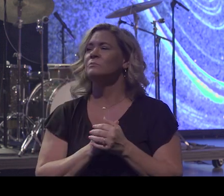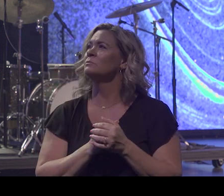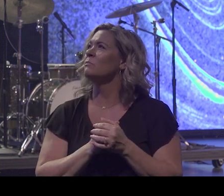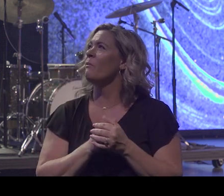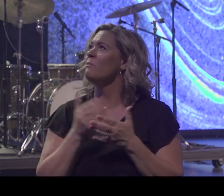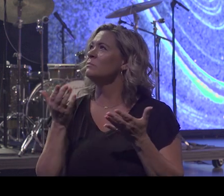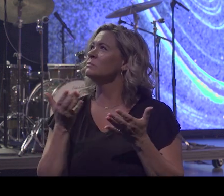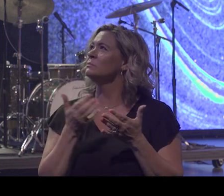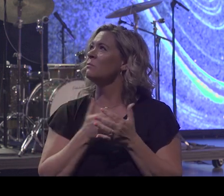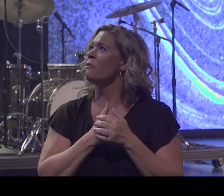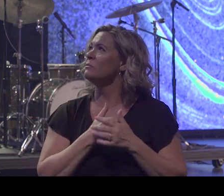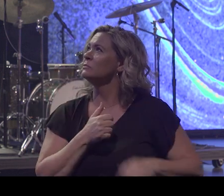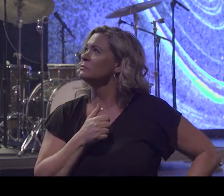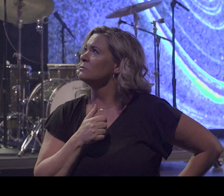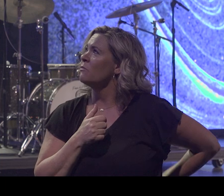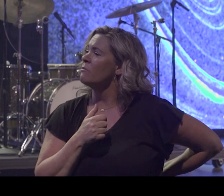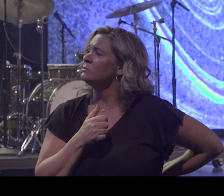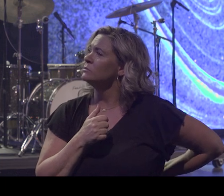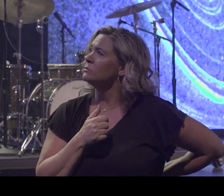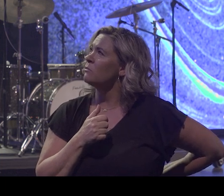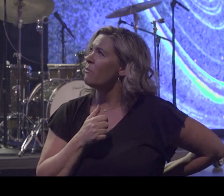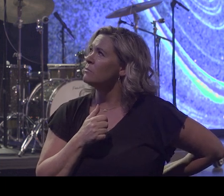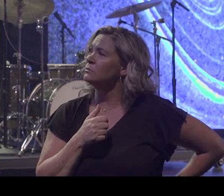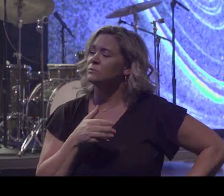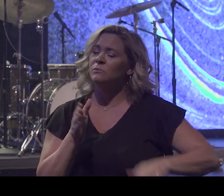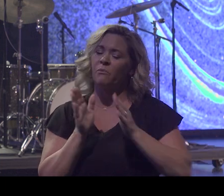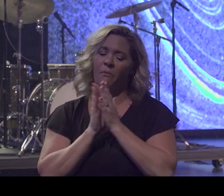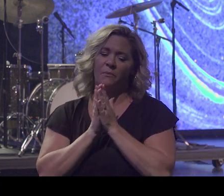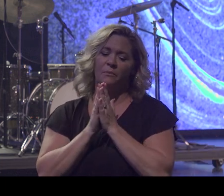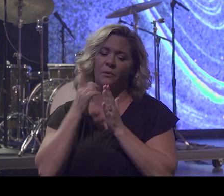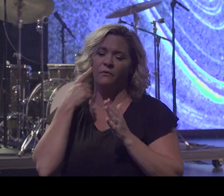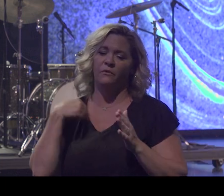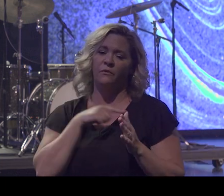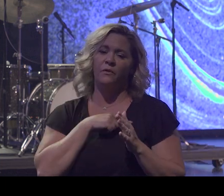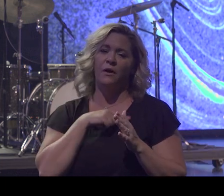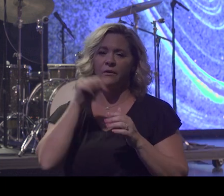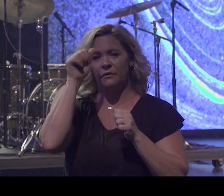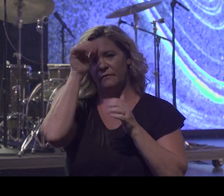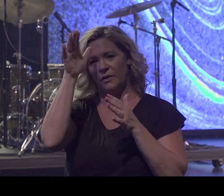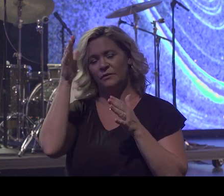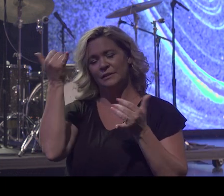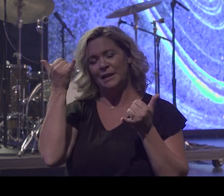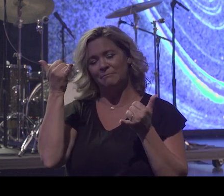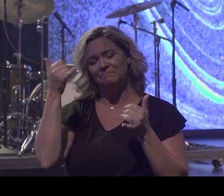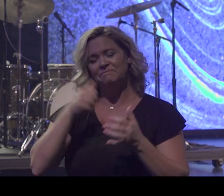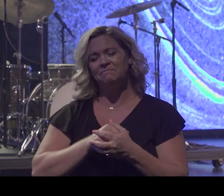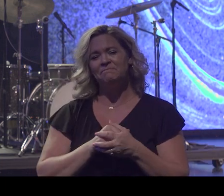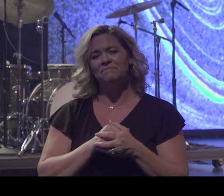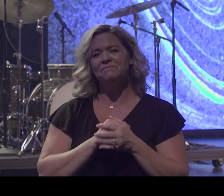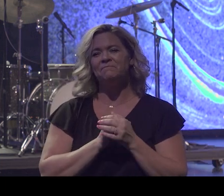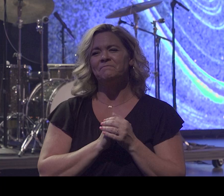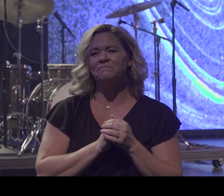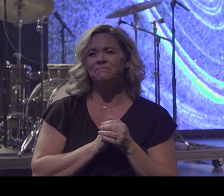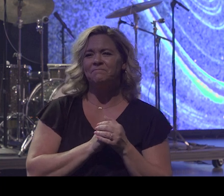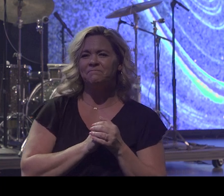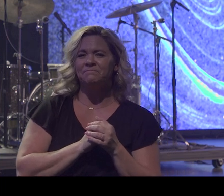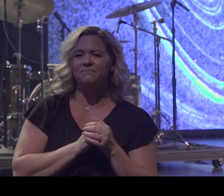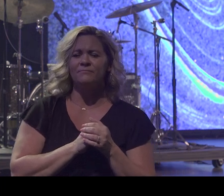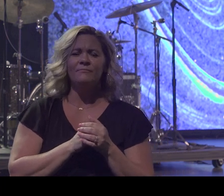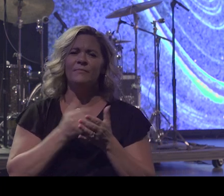forward, you guys. They're going to come forward, and they're going to pray for the fathers. May God be with you in this wonderful, amazing church.